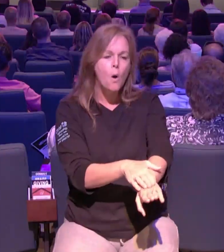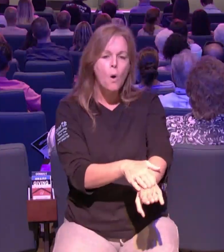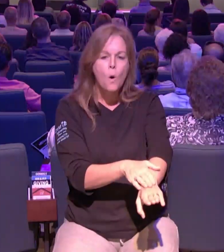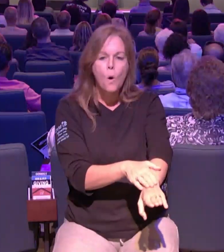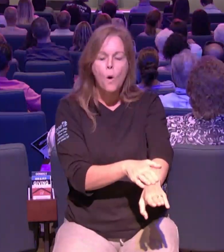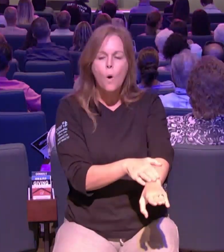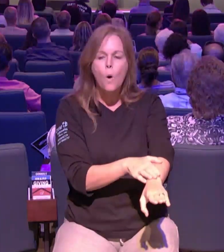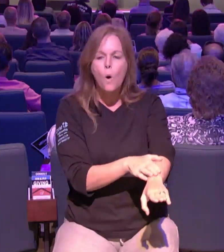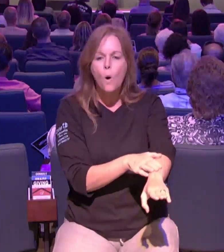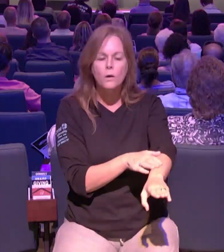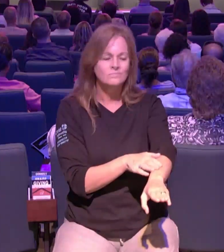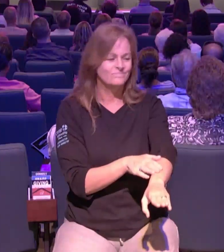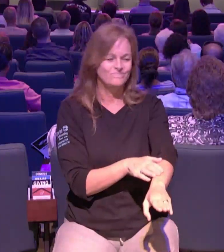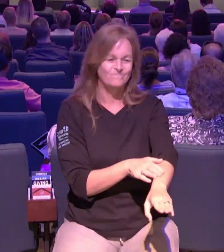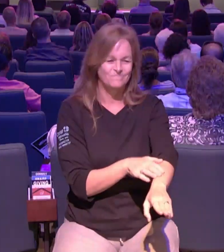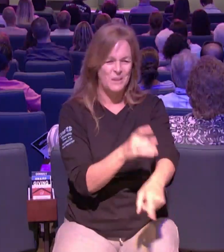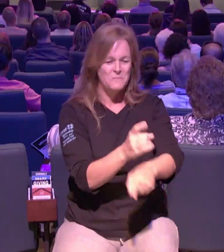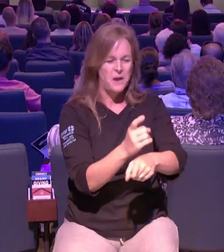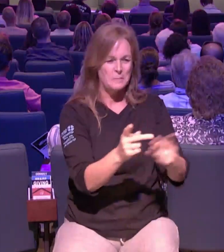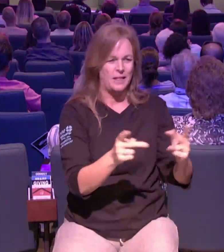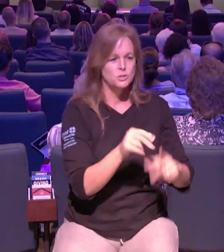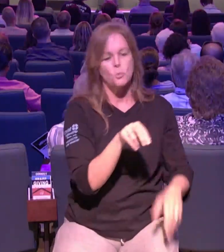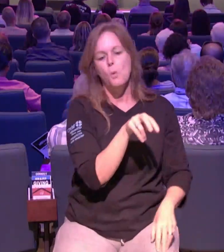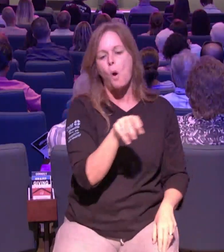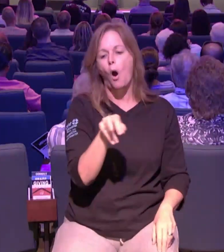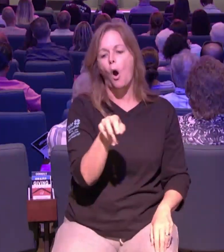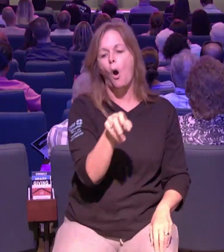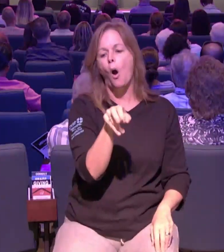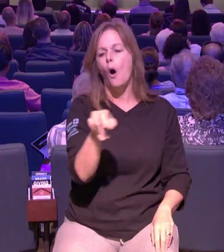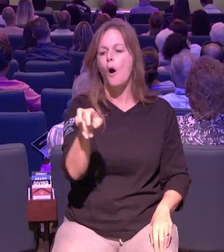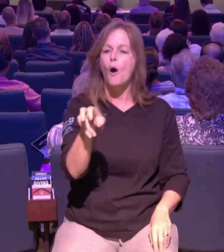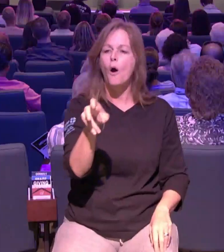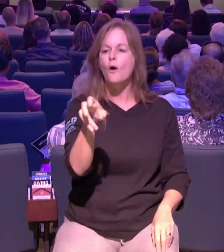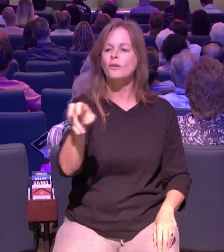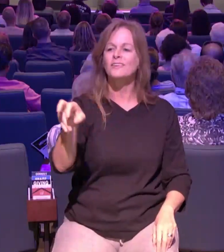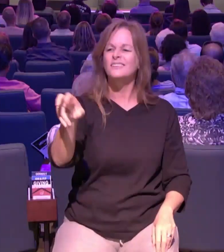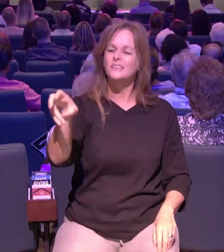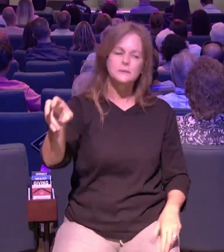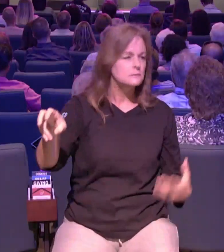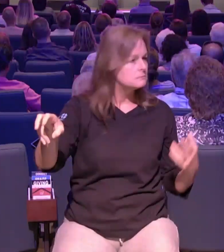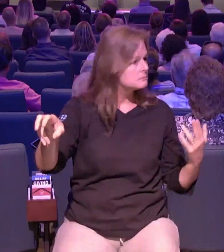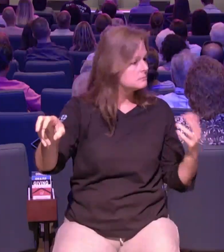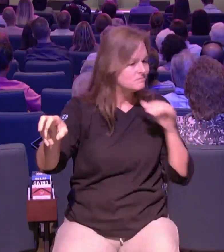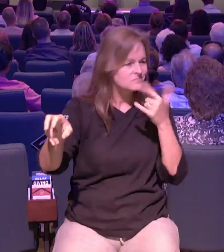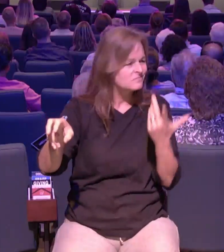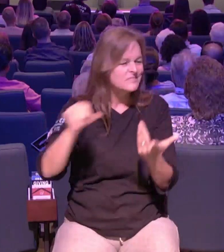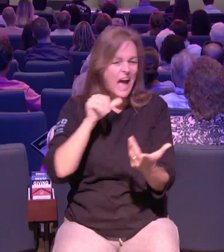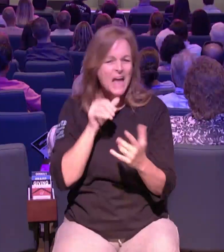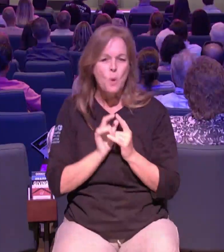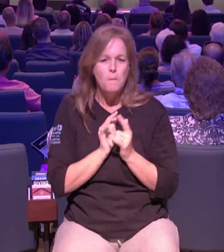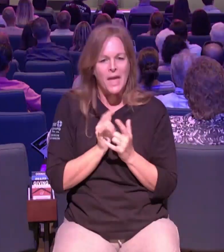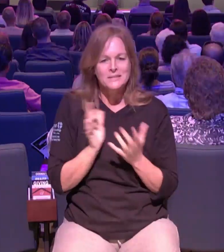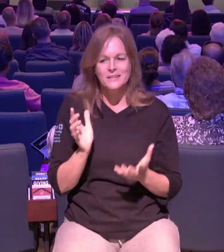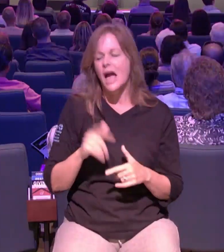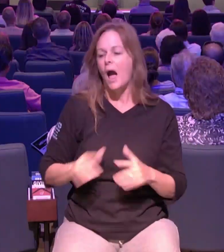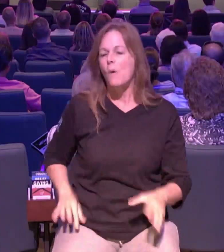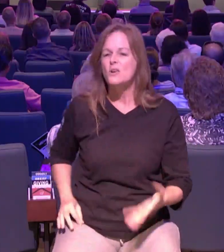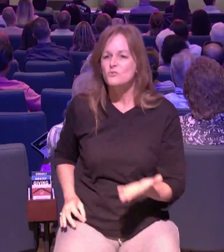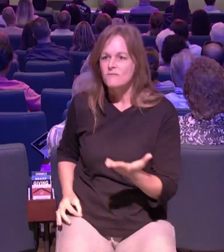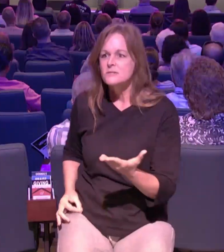walking down over on palm beach i'm like here that no here i've had to find the right place burning a hole i could not wait to get that ring out of my pocket and kneel down